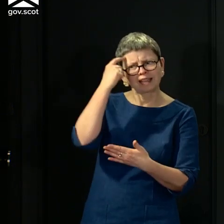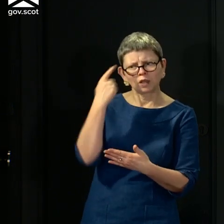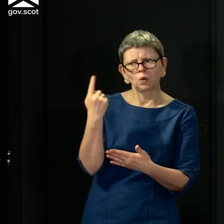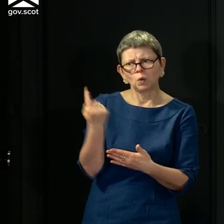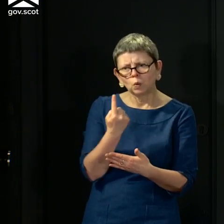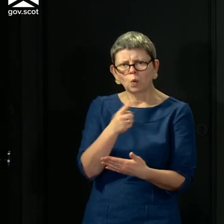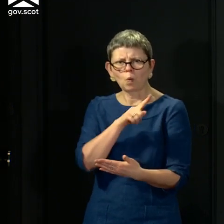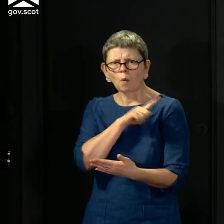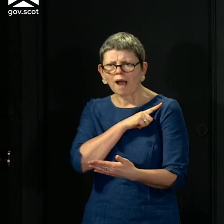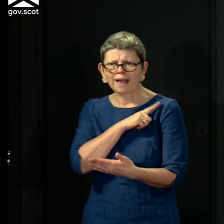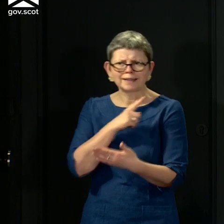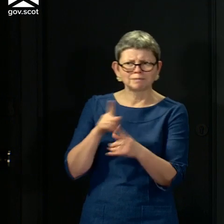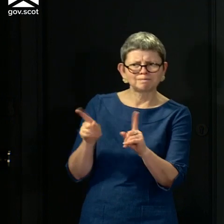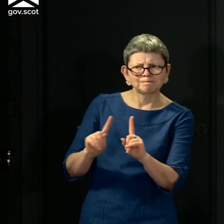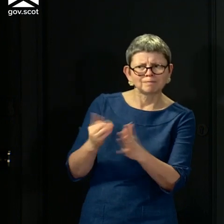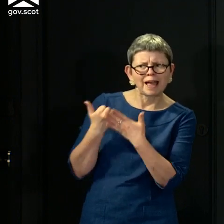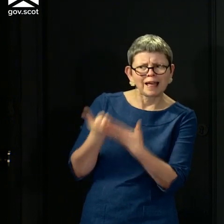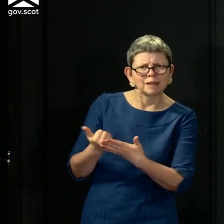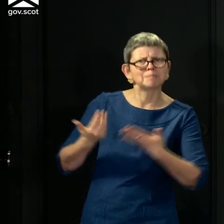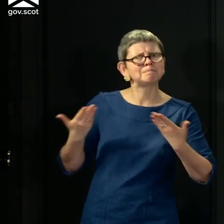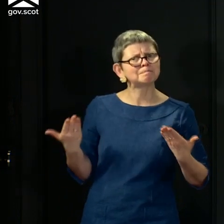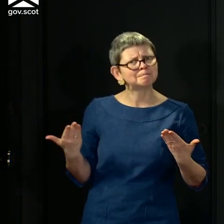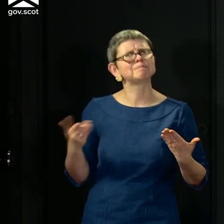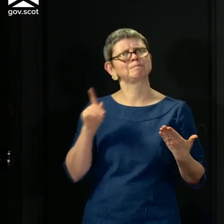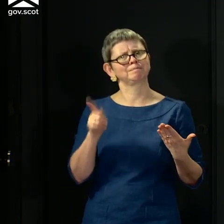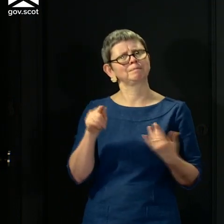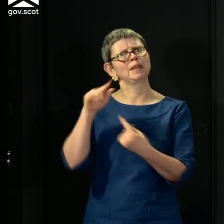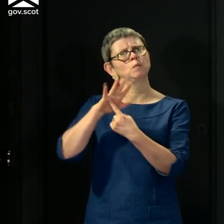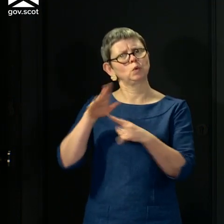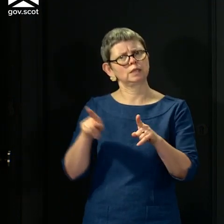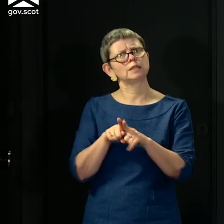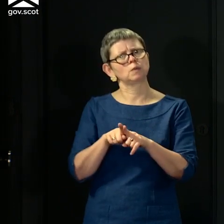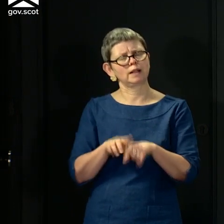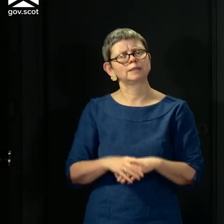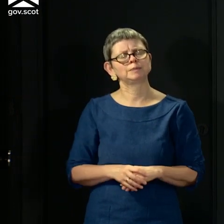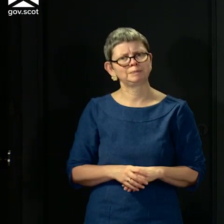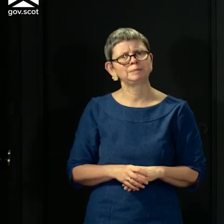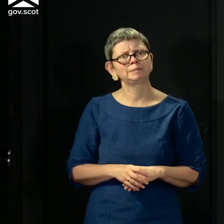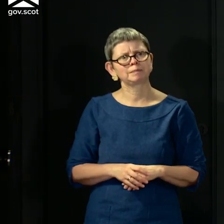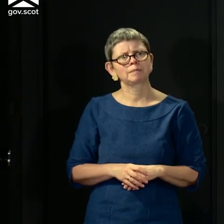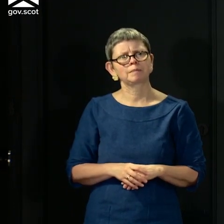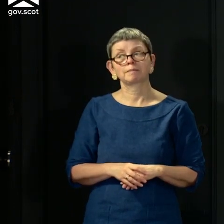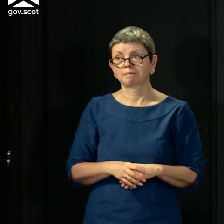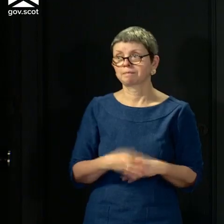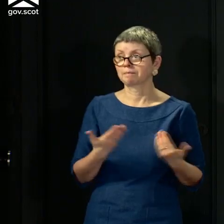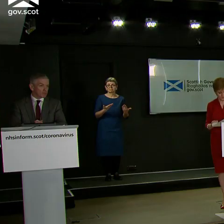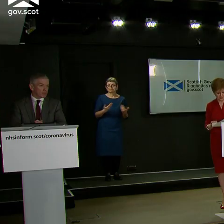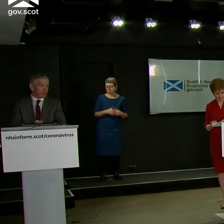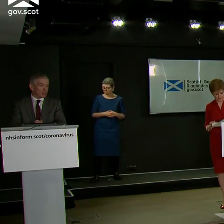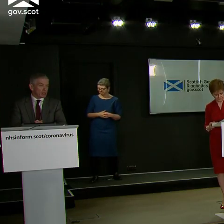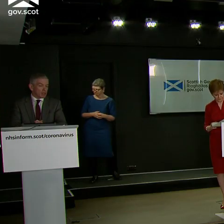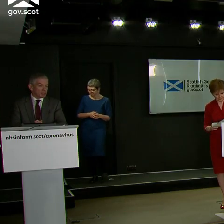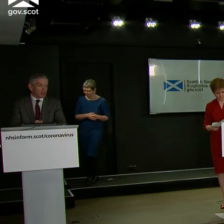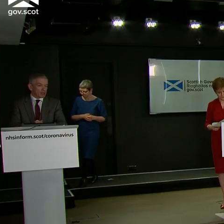purposes and the objectives of testing is more important in the weeks ahead than perhaps there has been the focus on in the last few weeks.